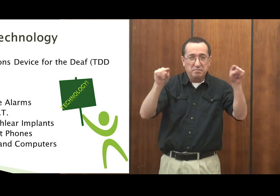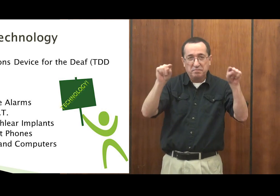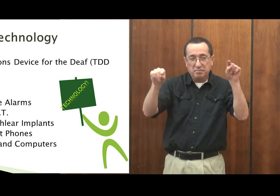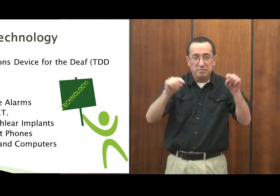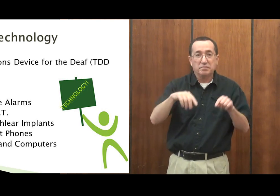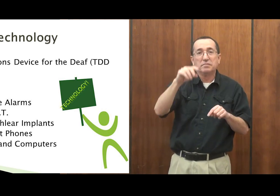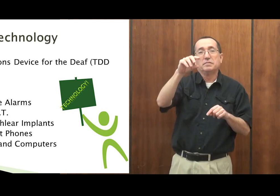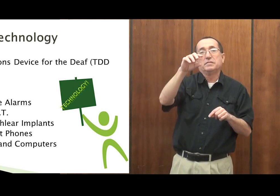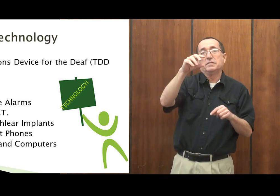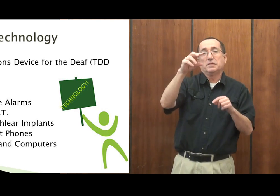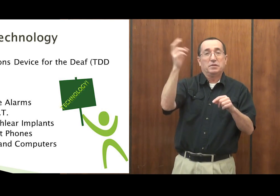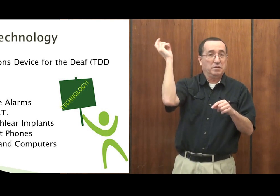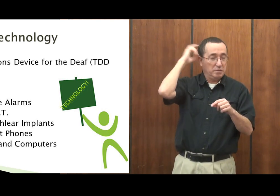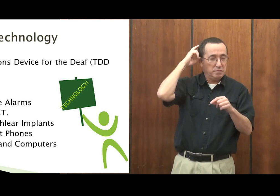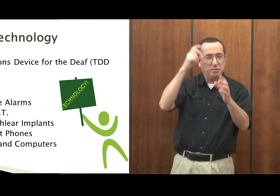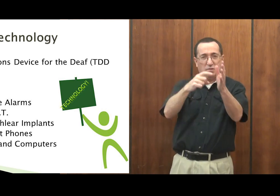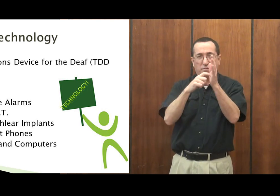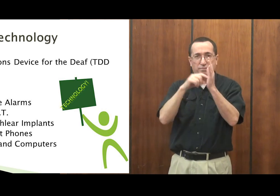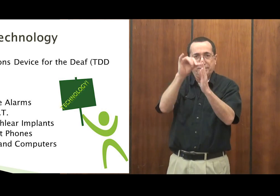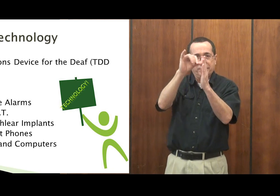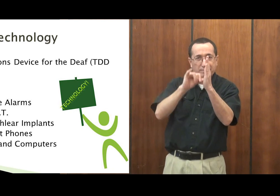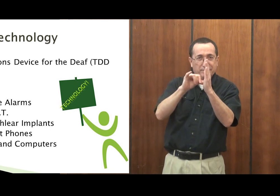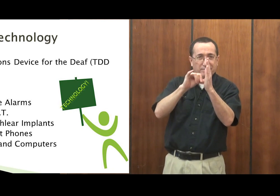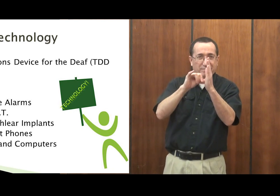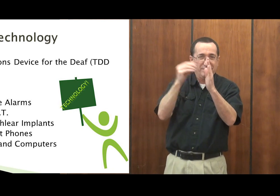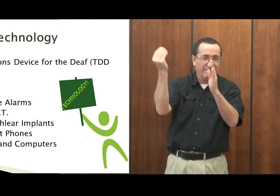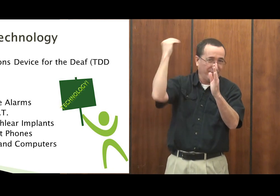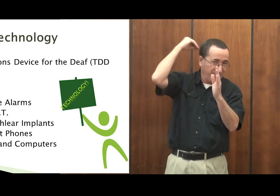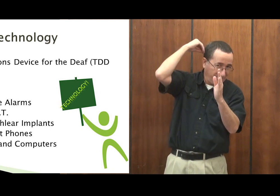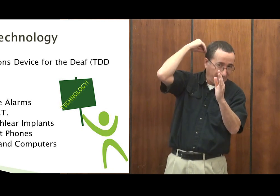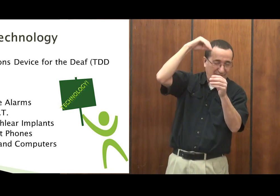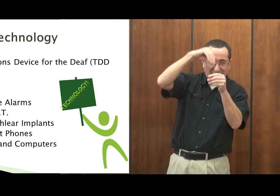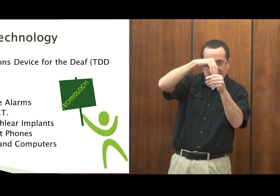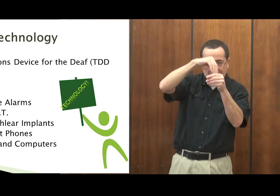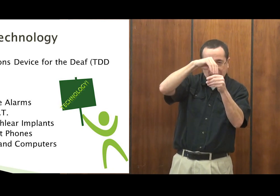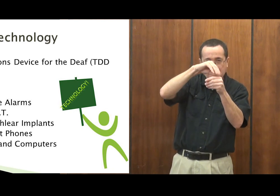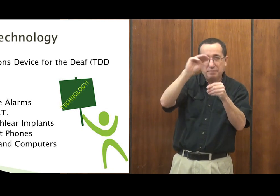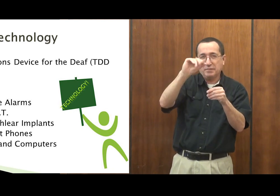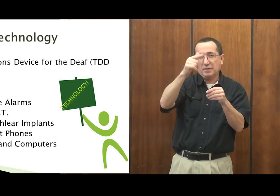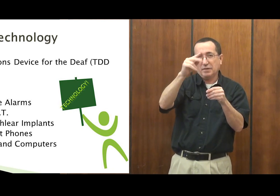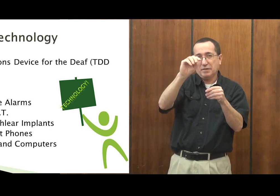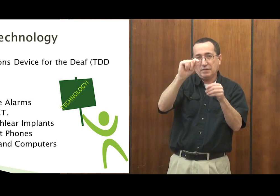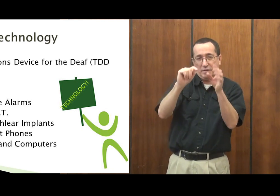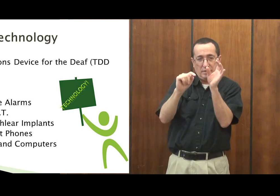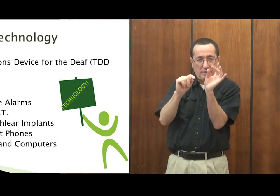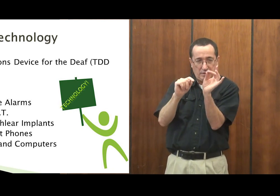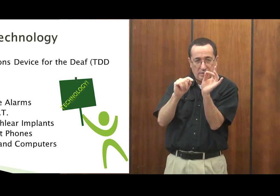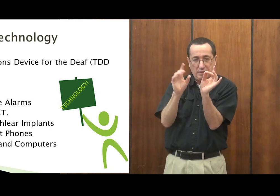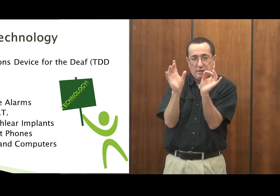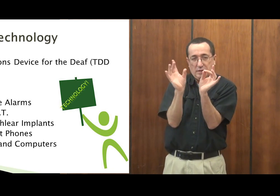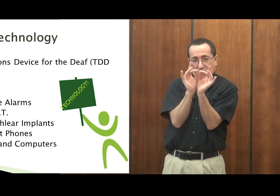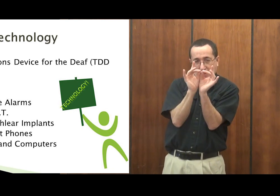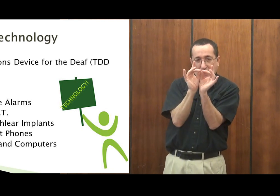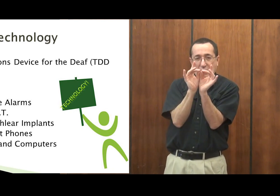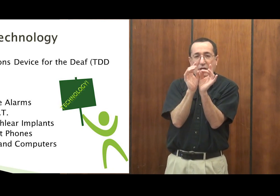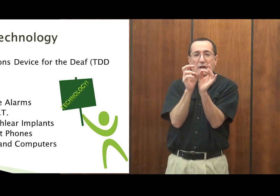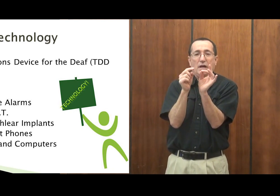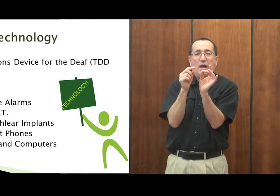that do help people hear. The cochlear implant is a surgery where they're going to open up your